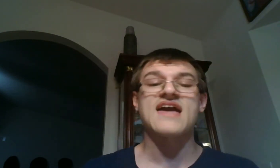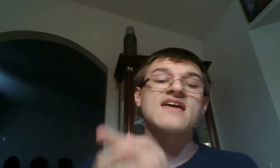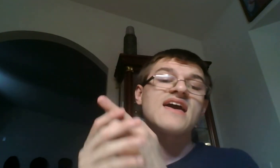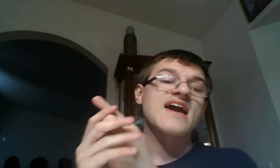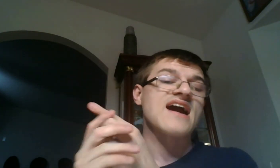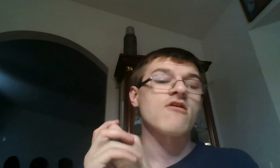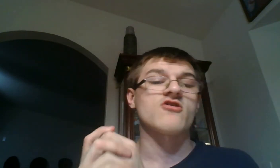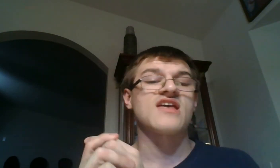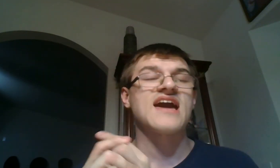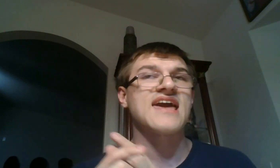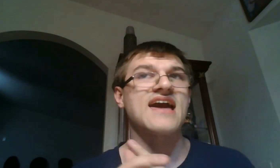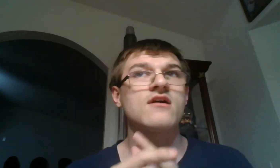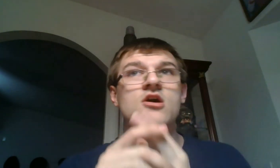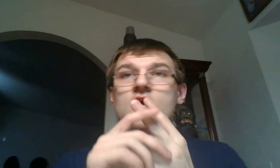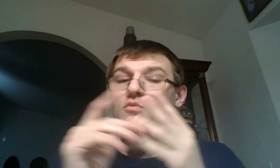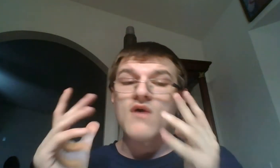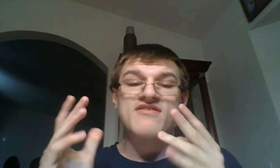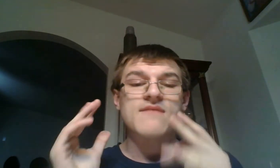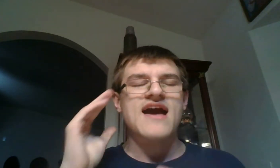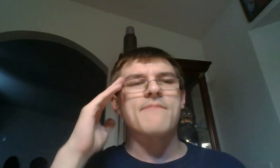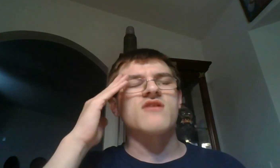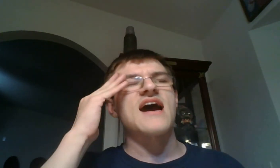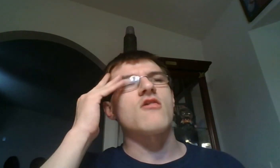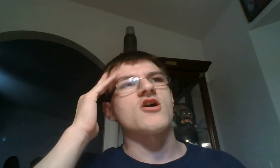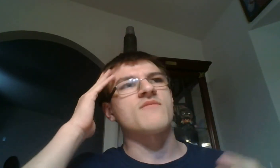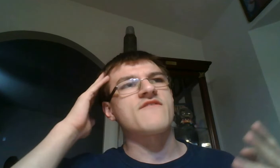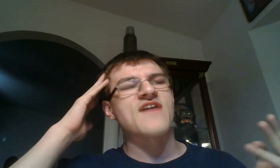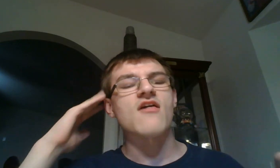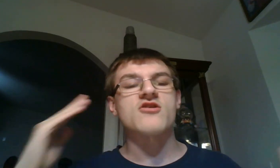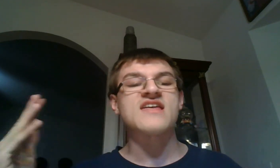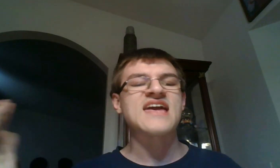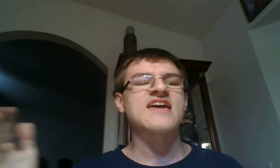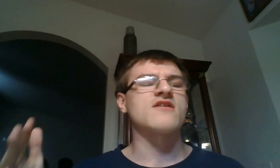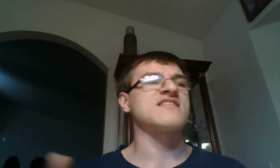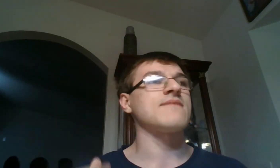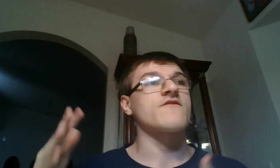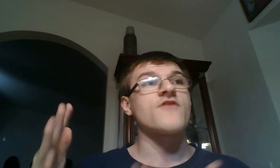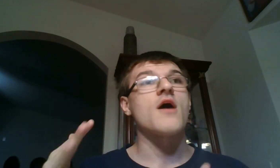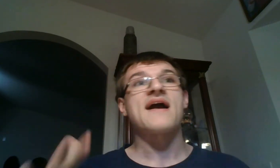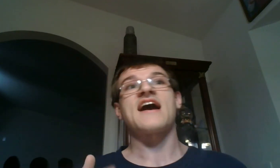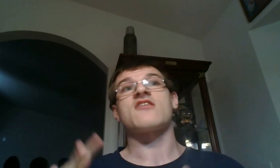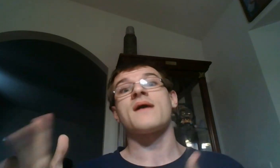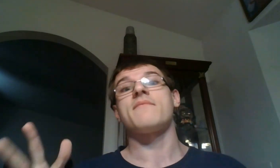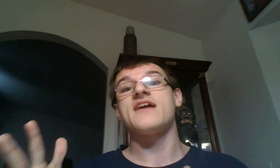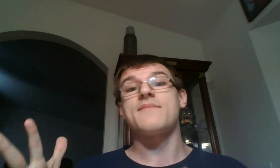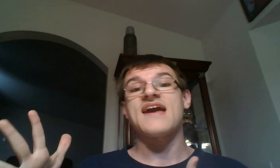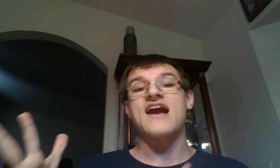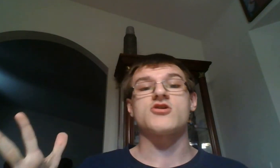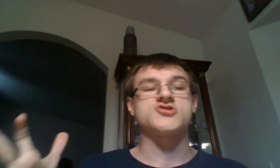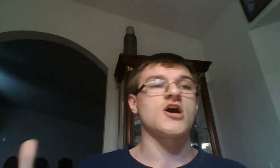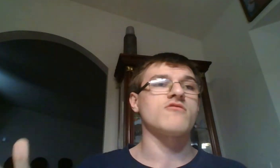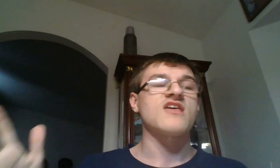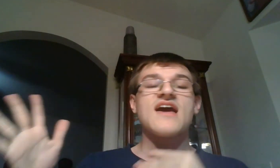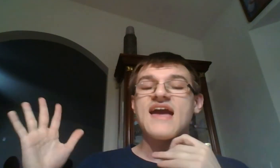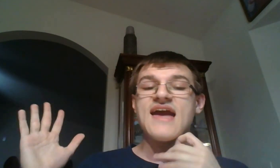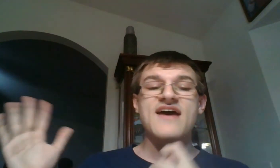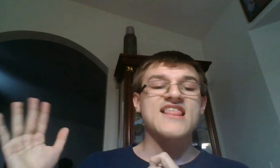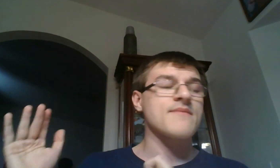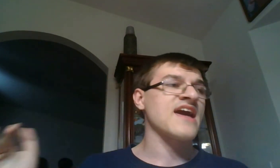and Kyle Larson 88. We'll see what happens to Kyle Larson. But if Kyle Larson can't get on the team, their fallback guy is probably going to be Eric Jones. And that's going to be the case.